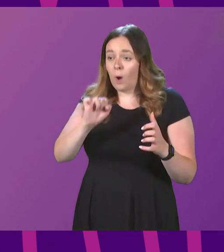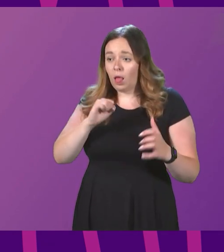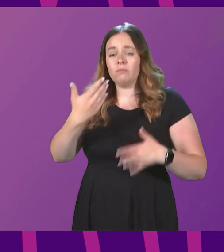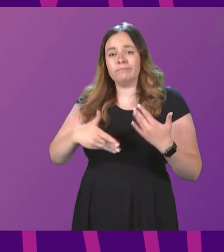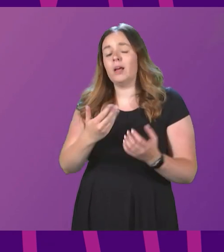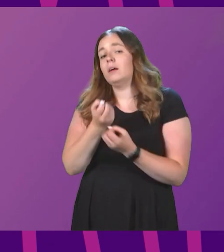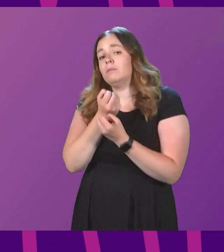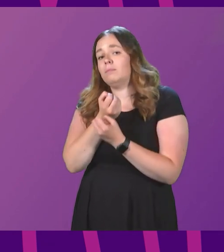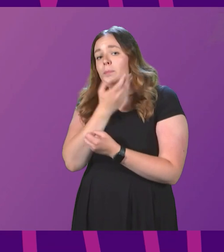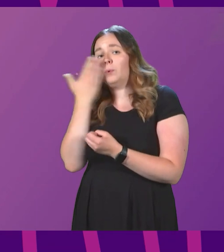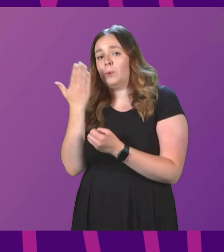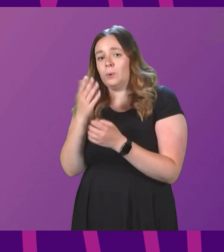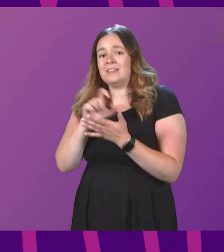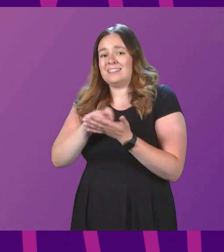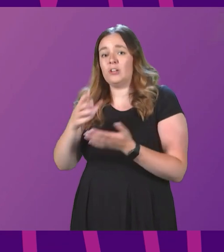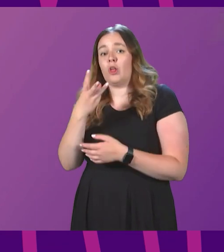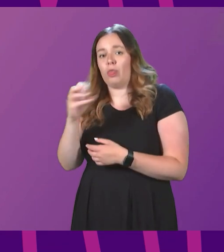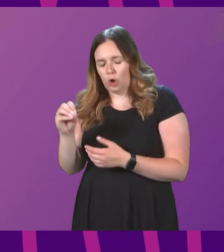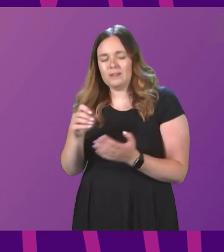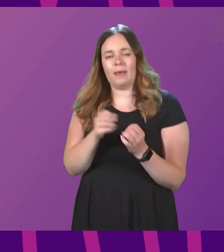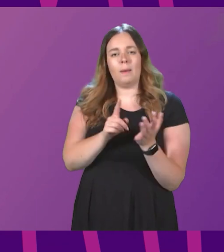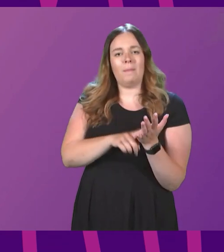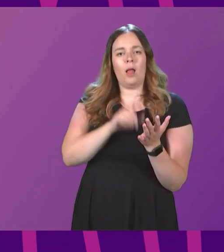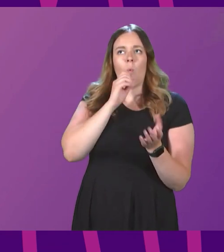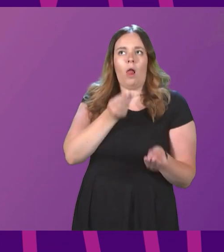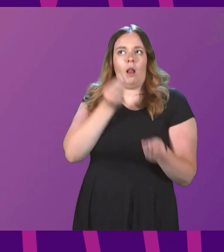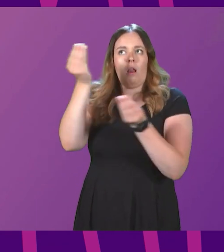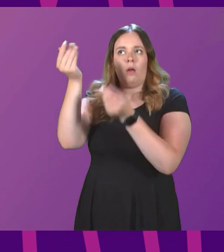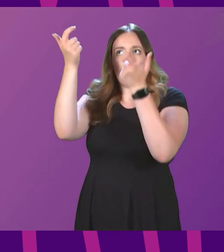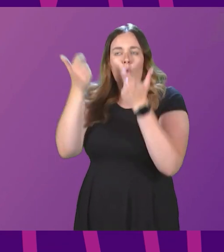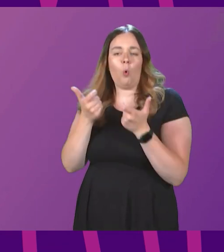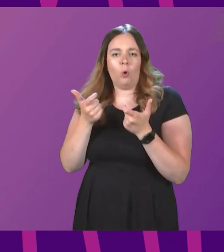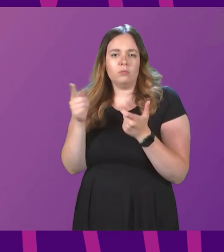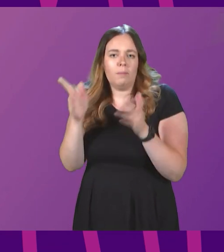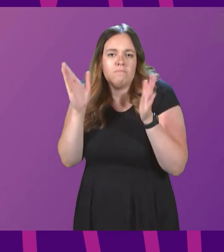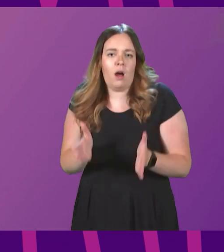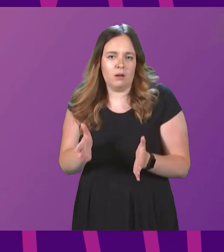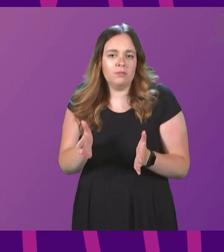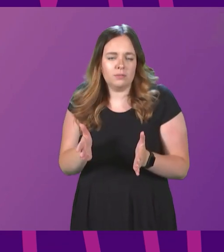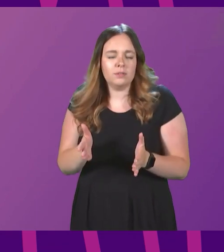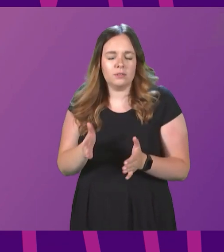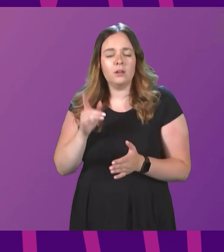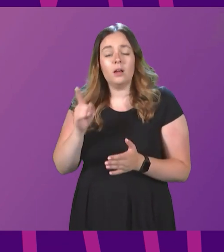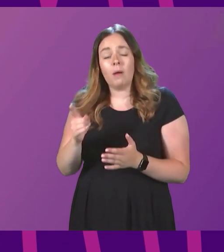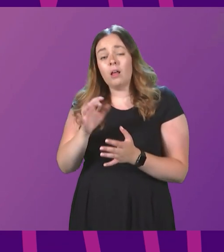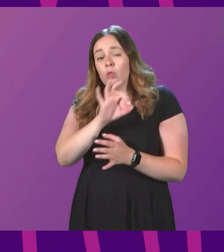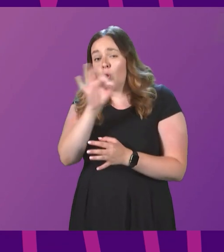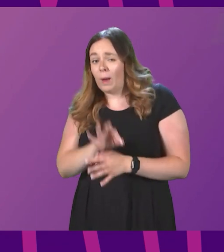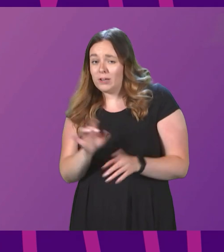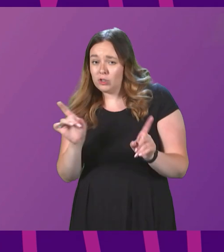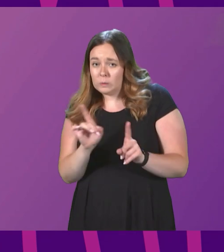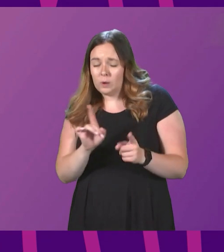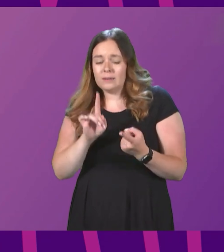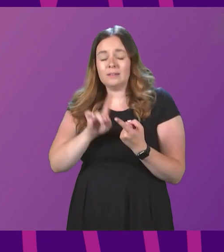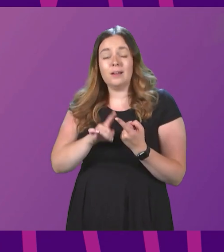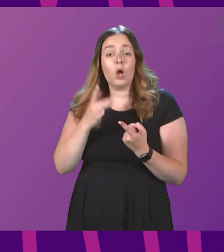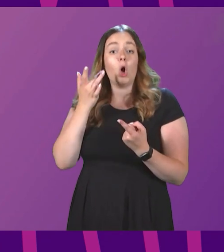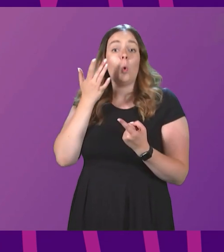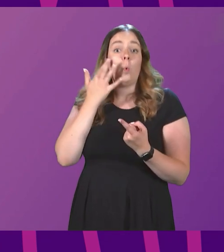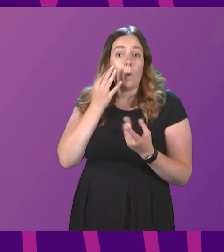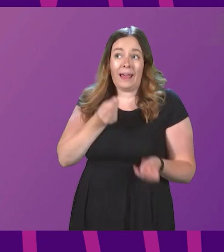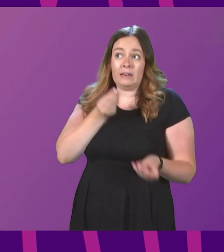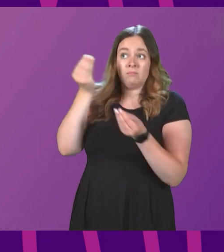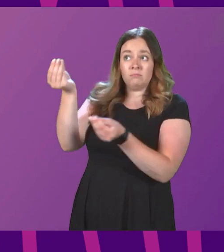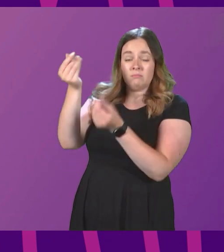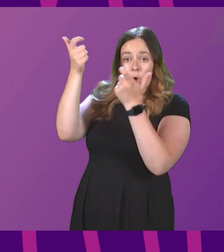order, the bill will go to court. That is inevitable. The only questions are when it ends up in